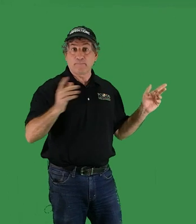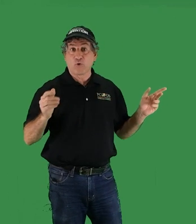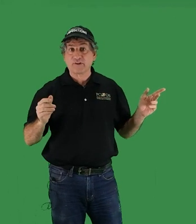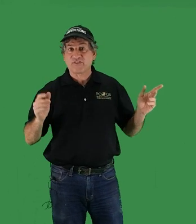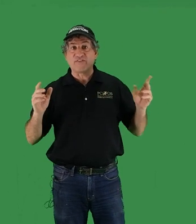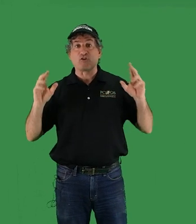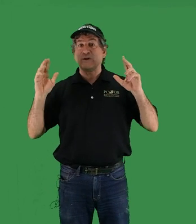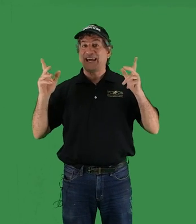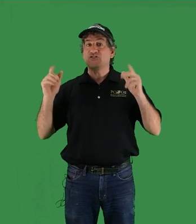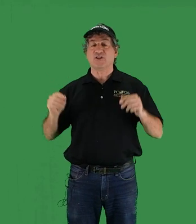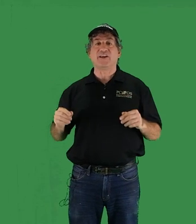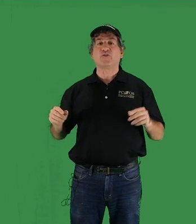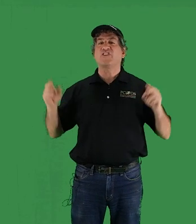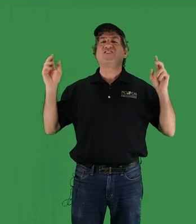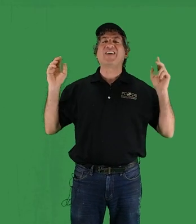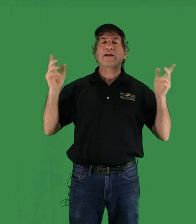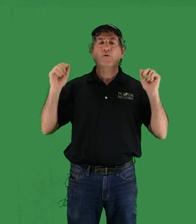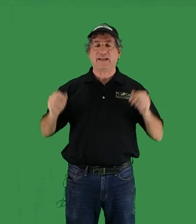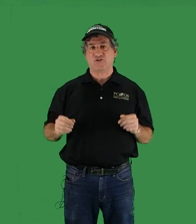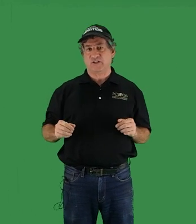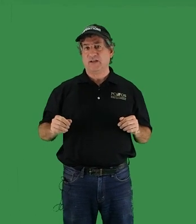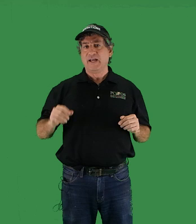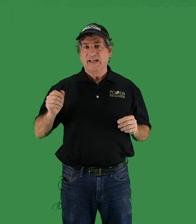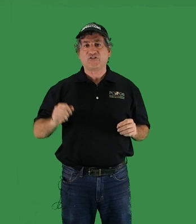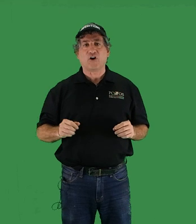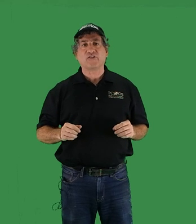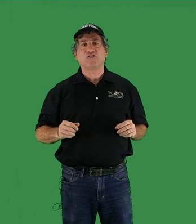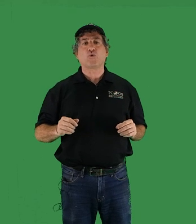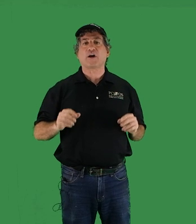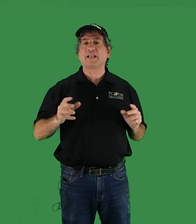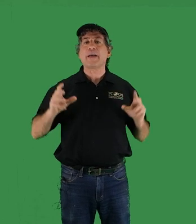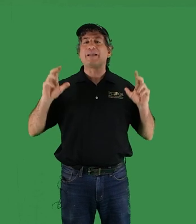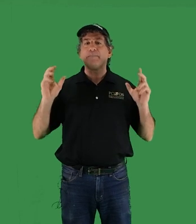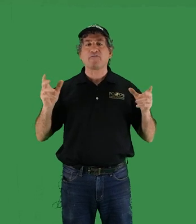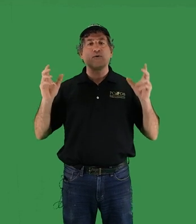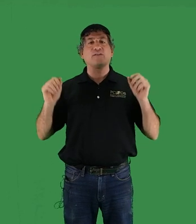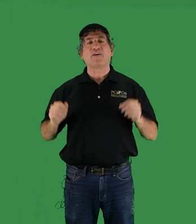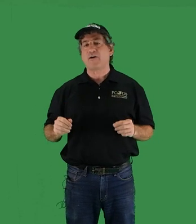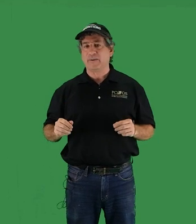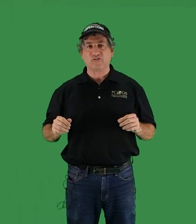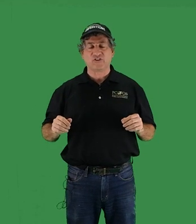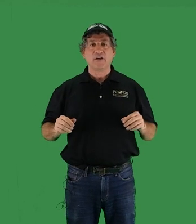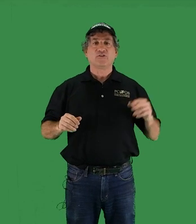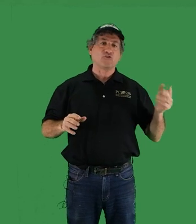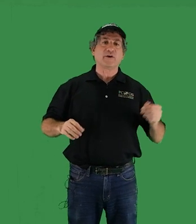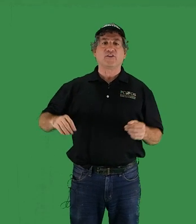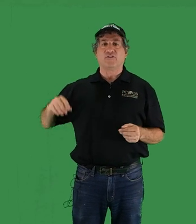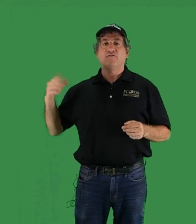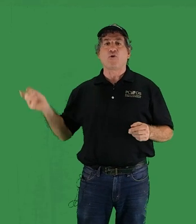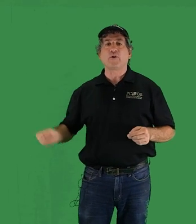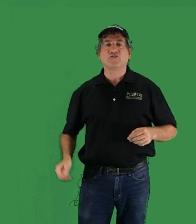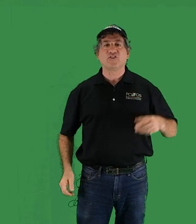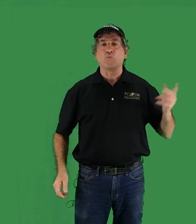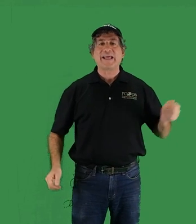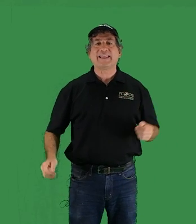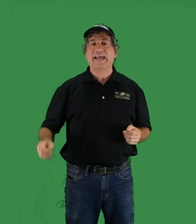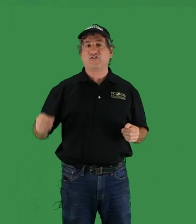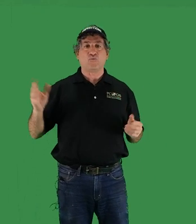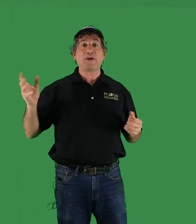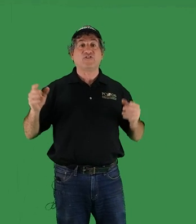important than the gradation here is the degradation it is causing to our climate-buffering environments. Soils and forests and wetlands and reefs